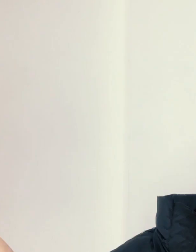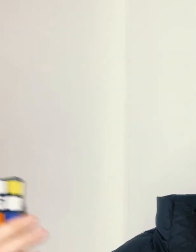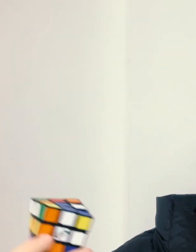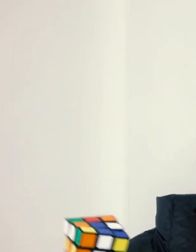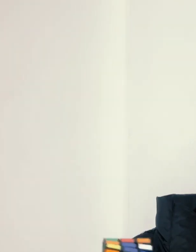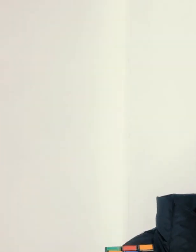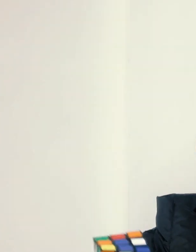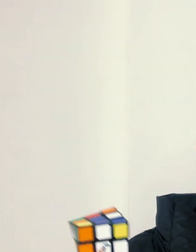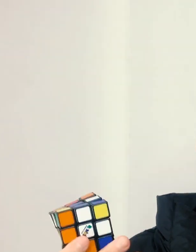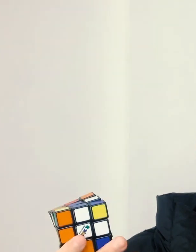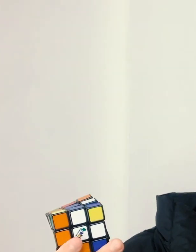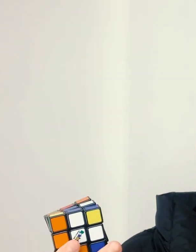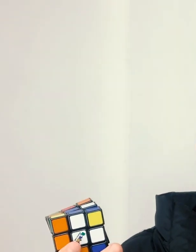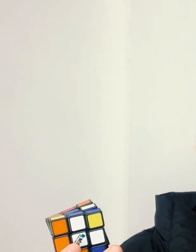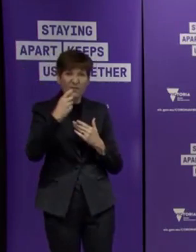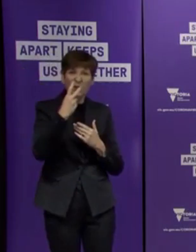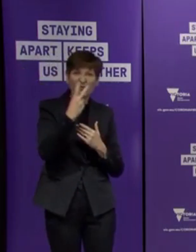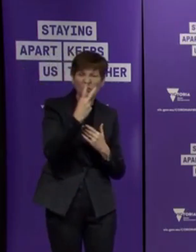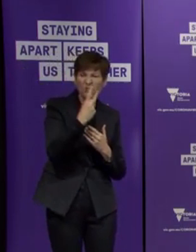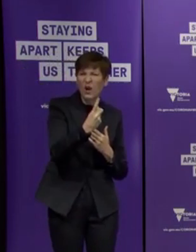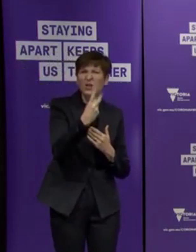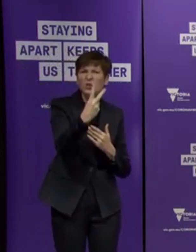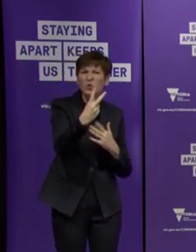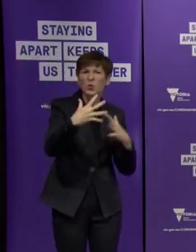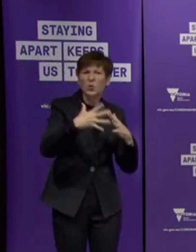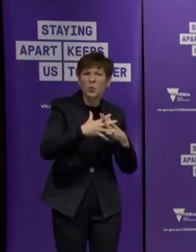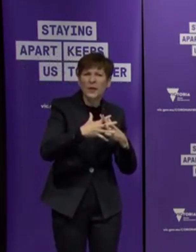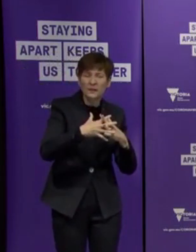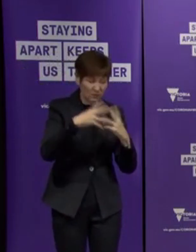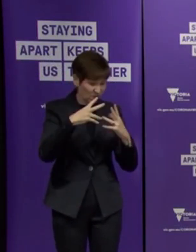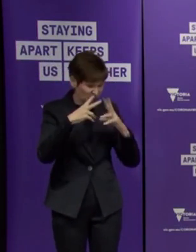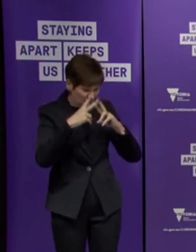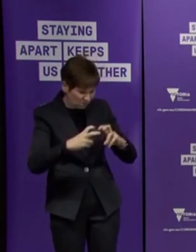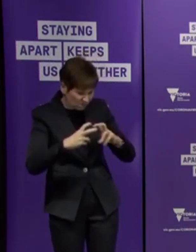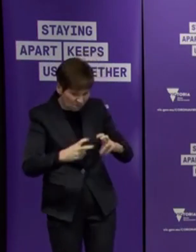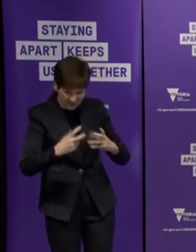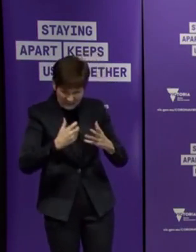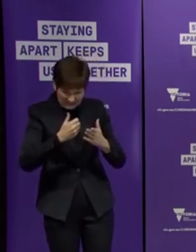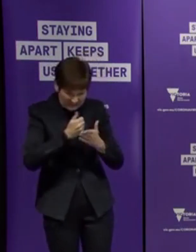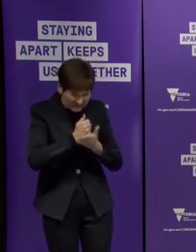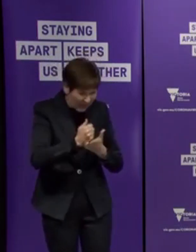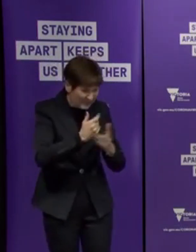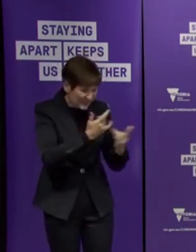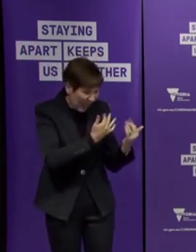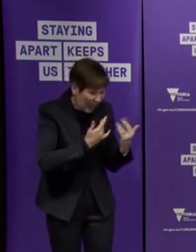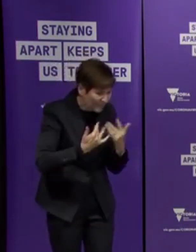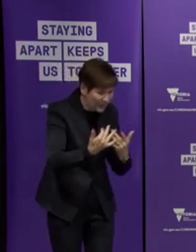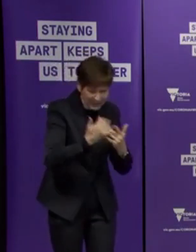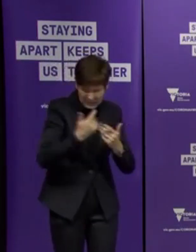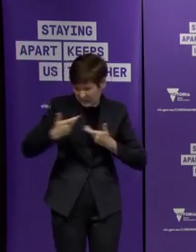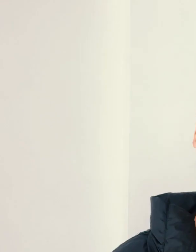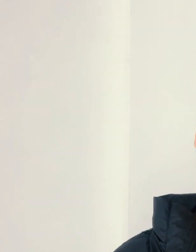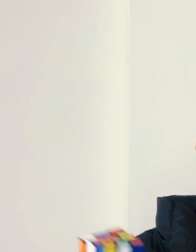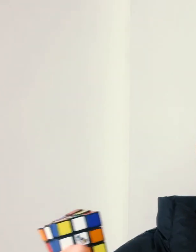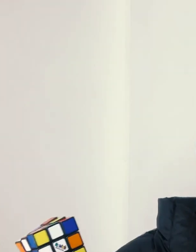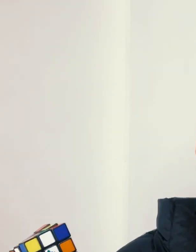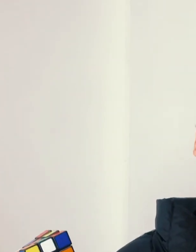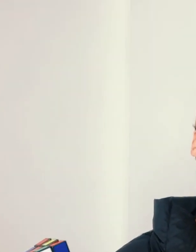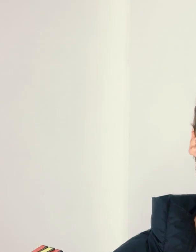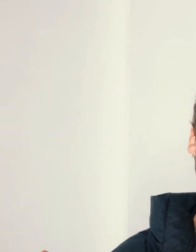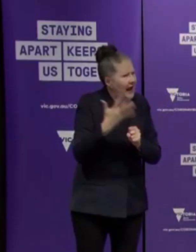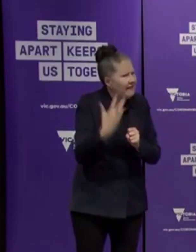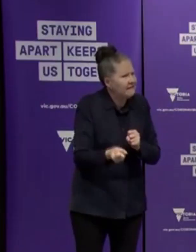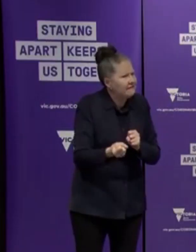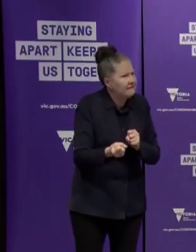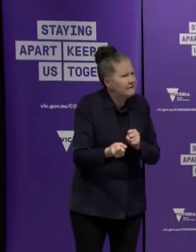chance. Can you give me some advice then? Look for different things you might be able to improve, put it all back together and then move to the next phase. Yeah, but it's not